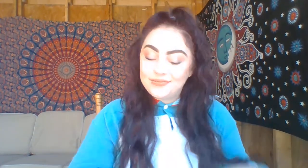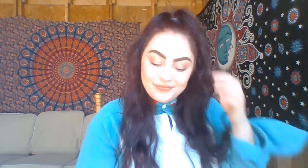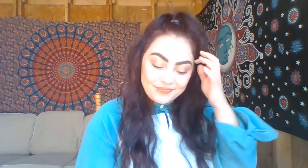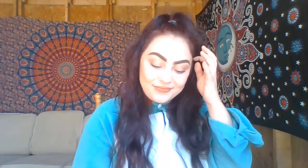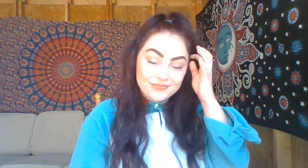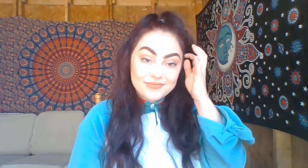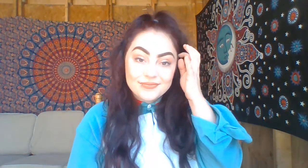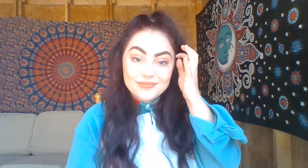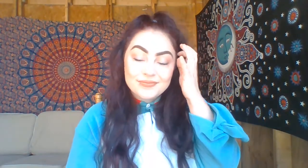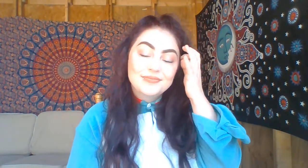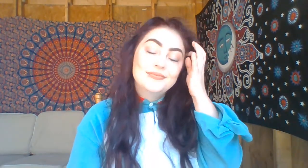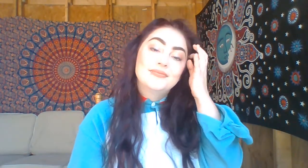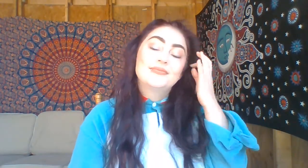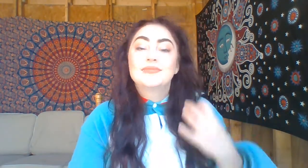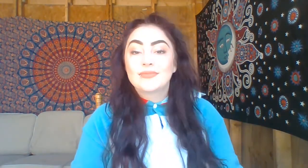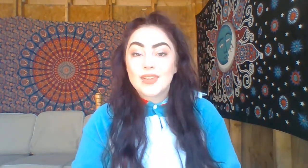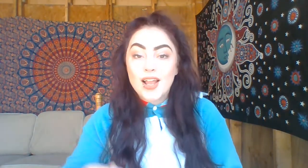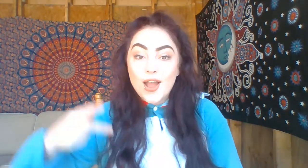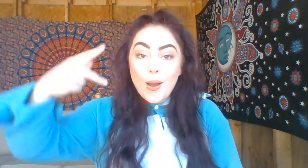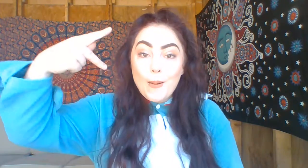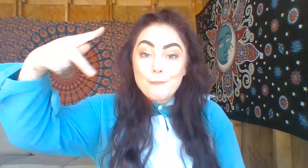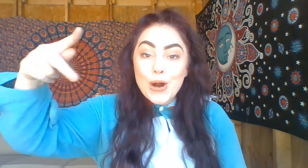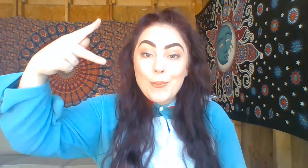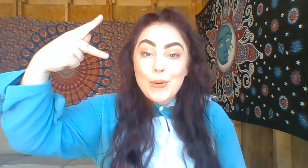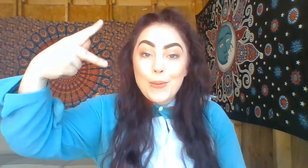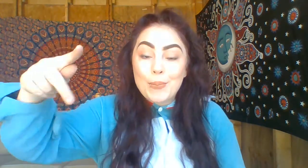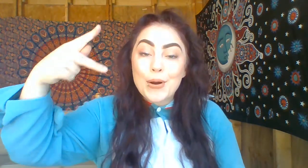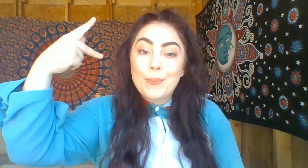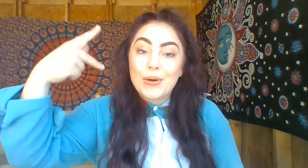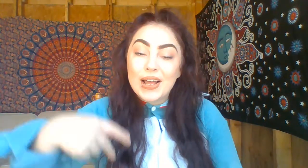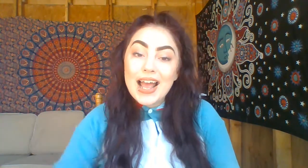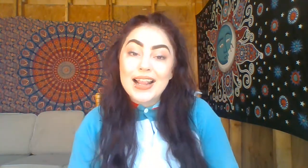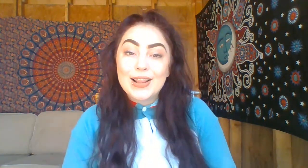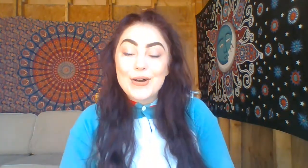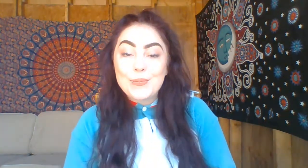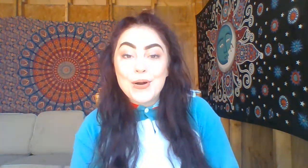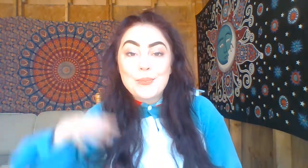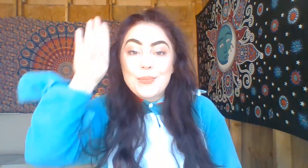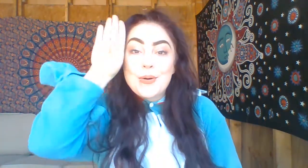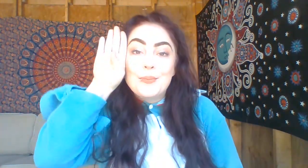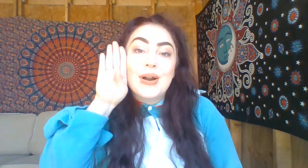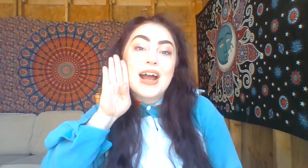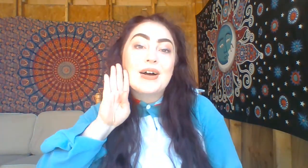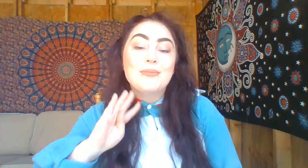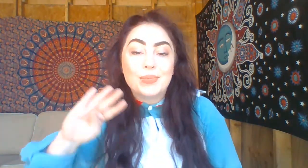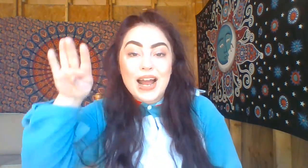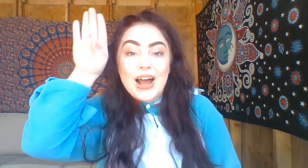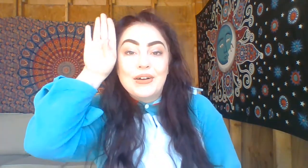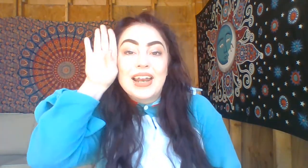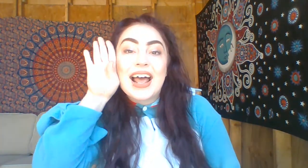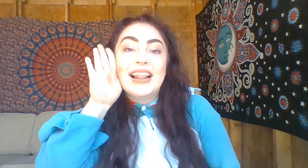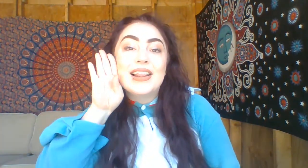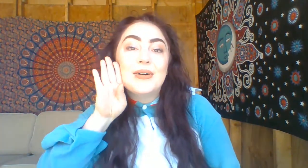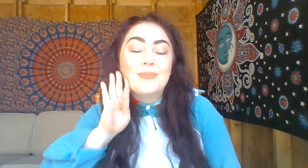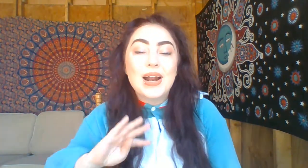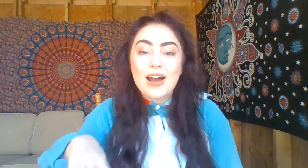Purple and brown. Purple, purple, hello, purple. Brown, brown. Hello, brown.